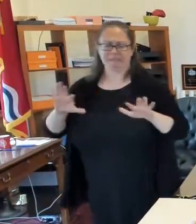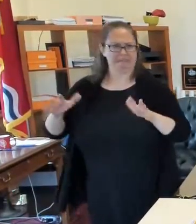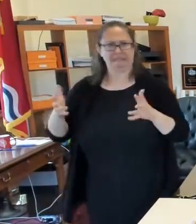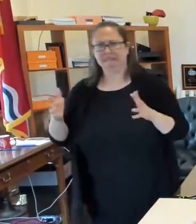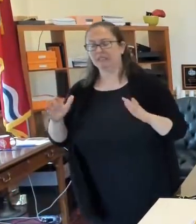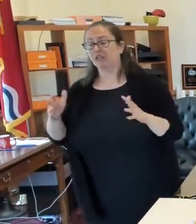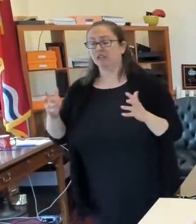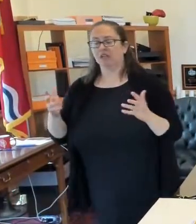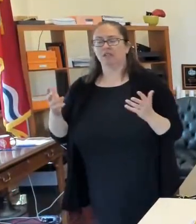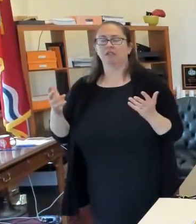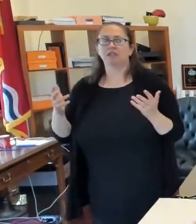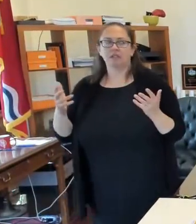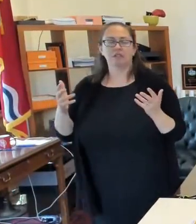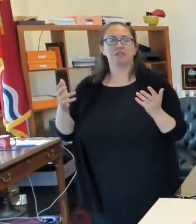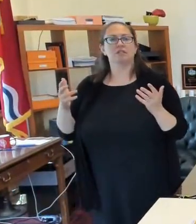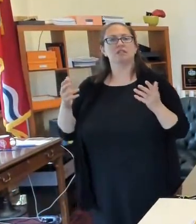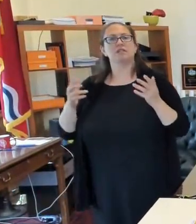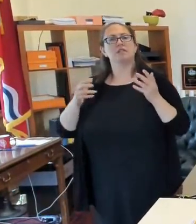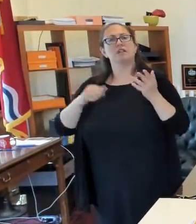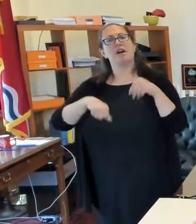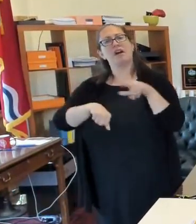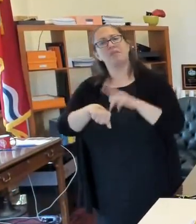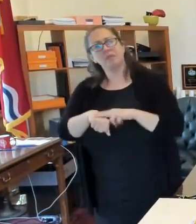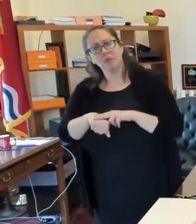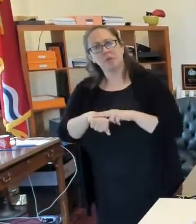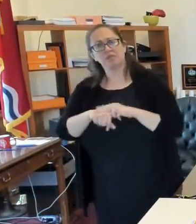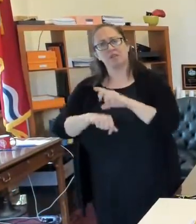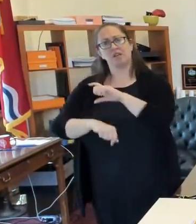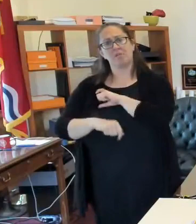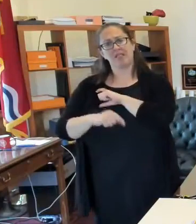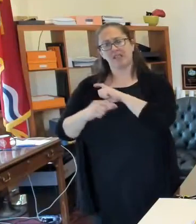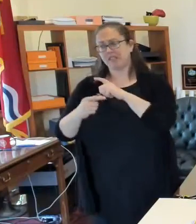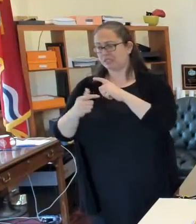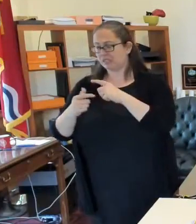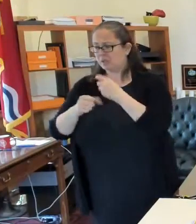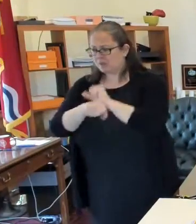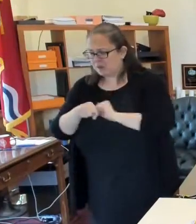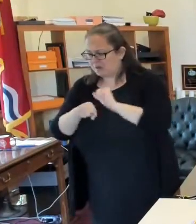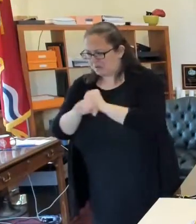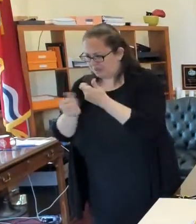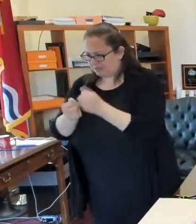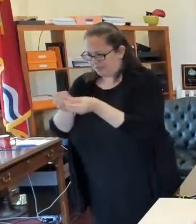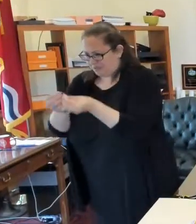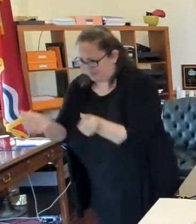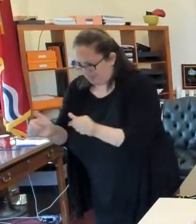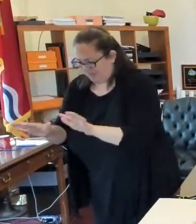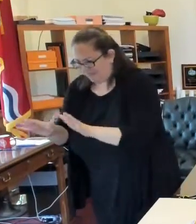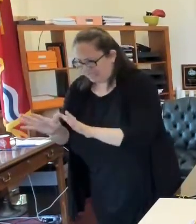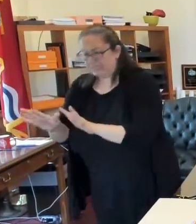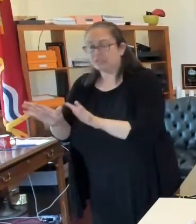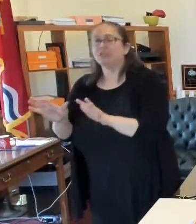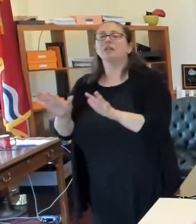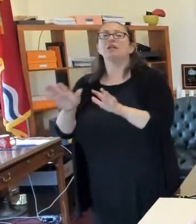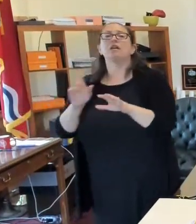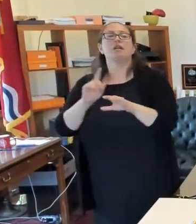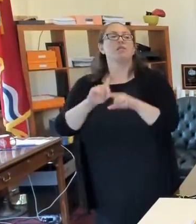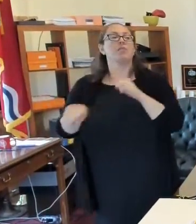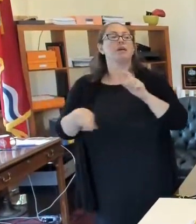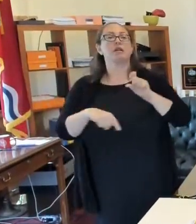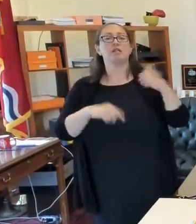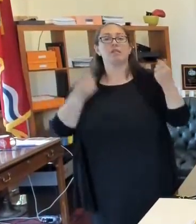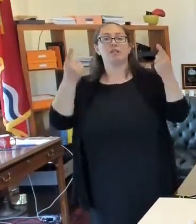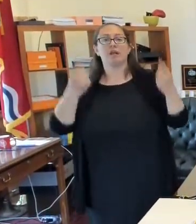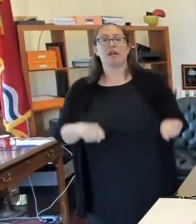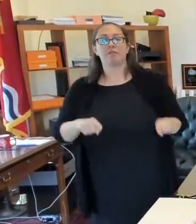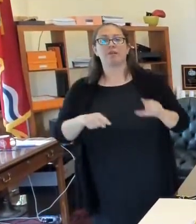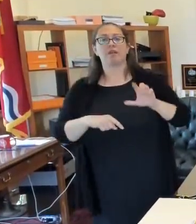so that, of course, our police are working very hard to try to solve those crimes. But the other thing that's happening is Cure